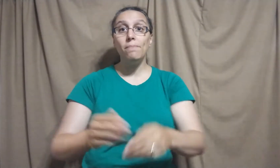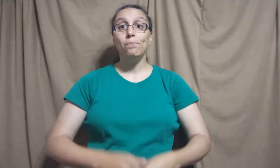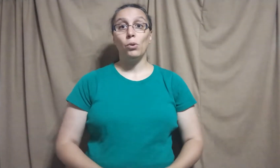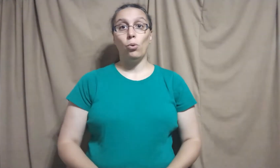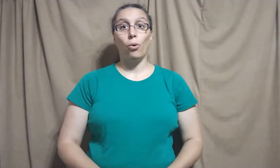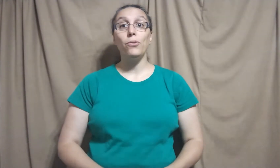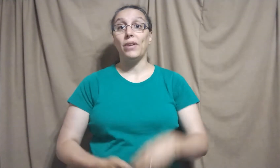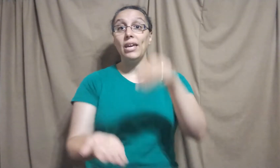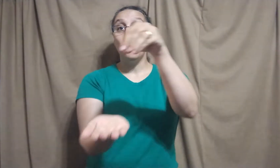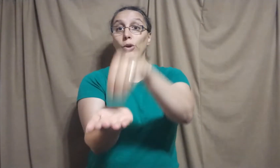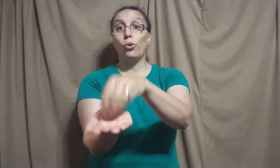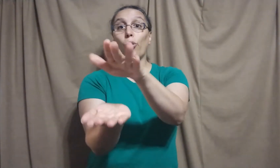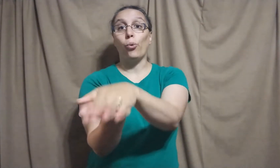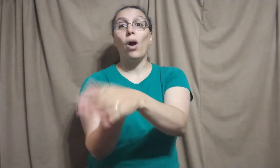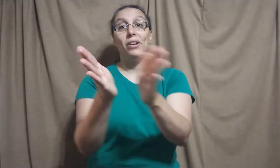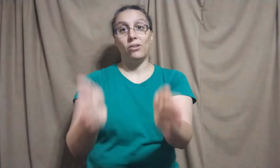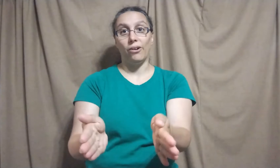or the chronicler.